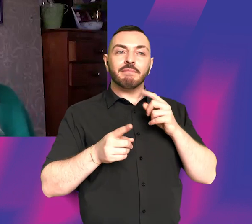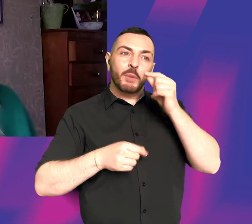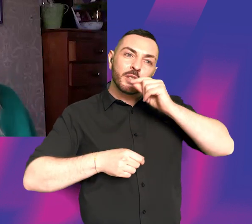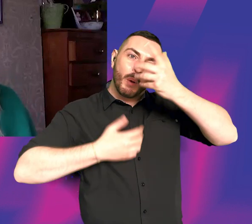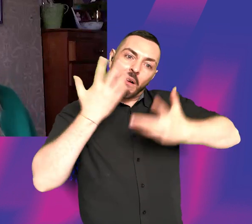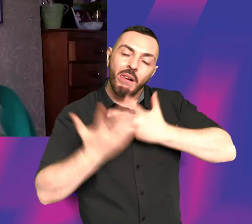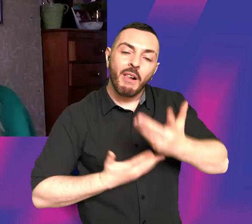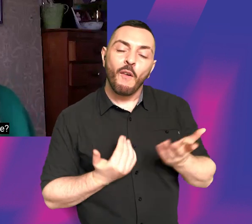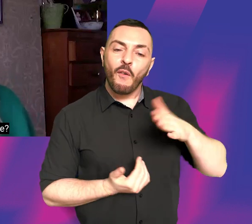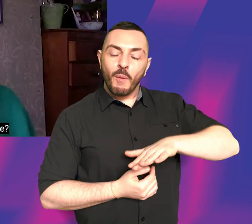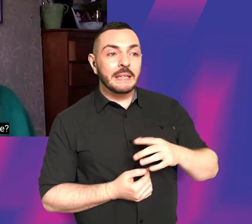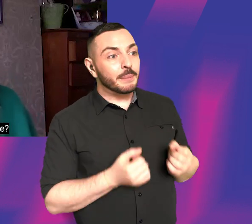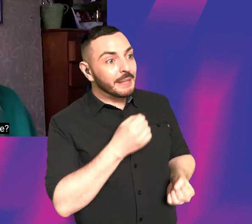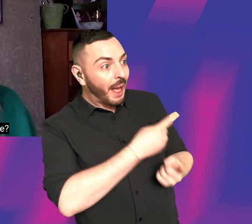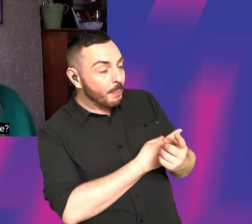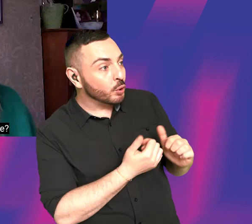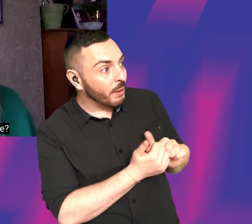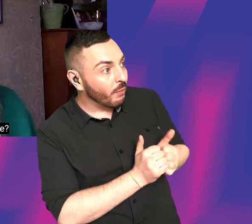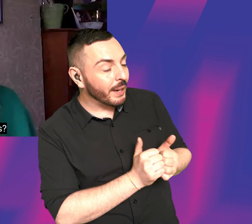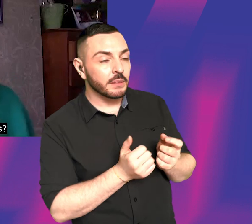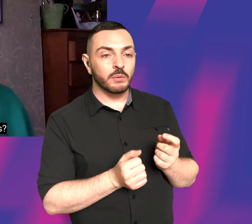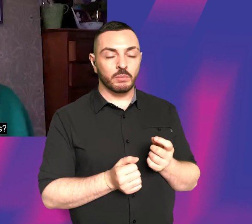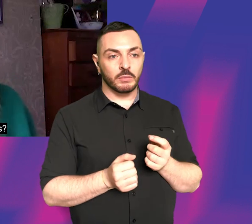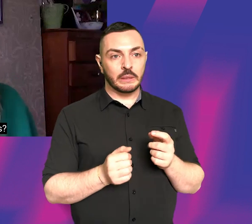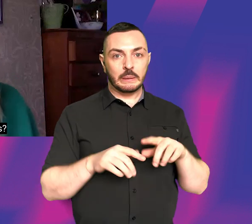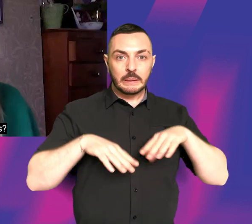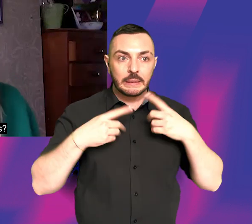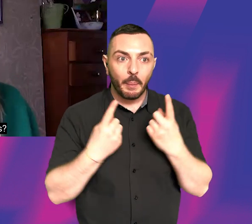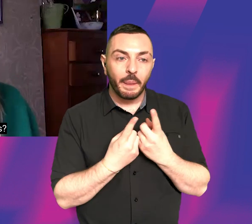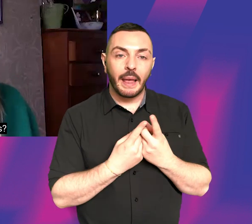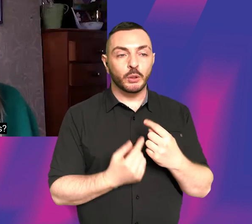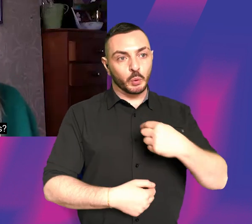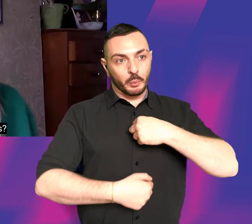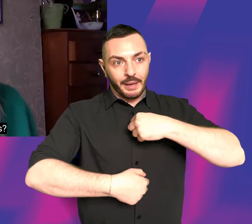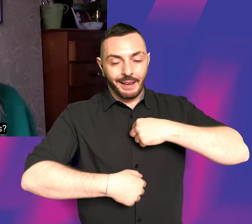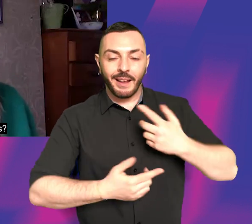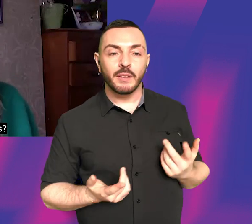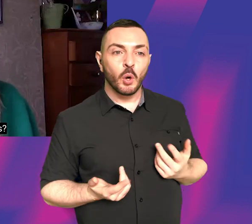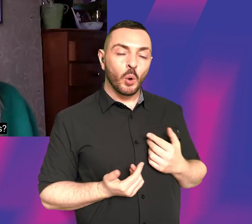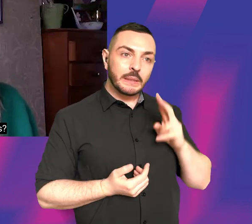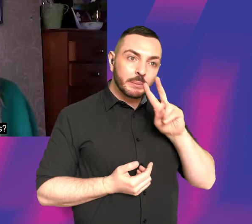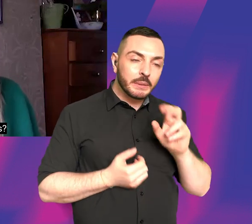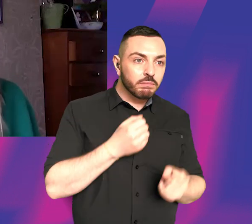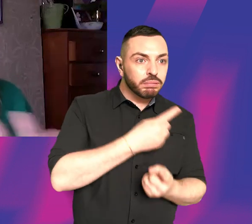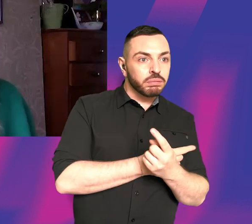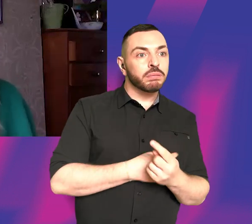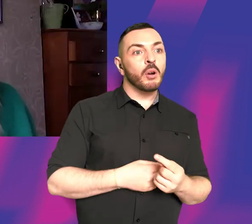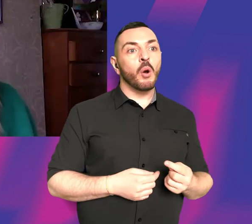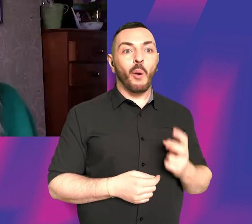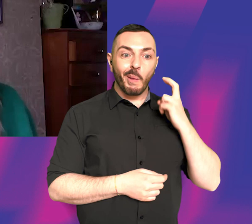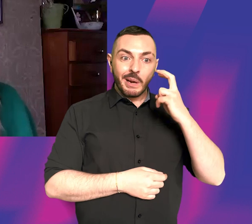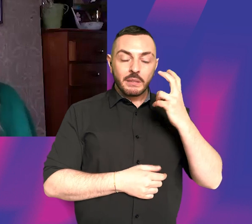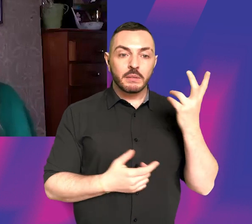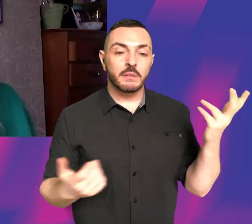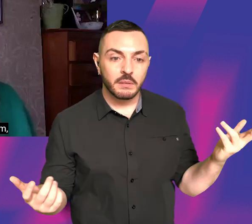something that's happened to a friend of mine? Is it something that's happened to me? Is it an incident that I saw on the bus? Like, you have, and you know, and I'm still